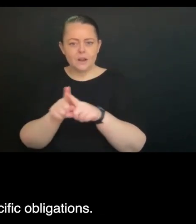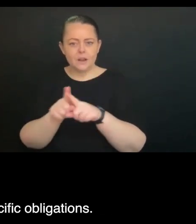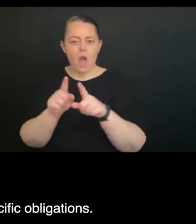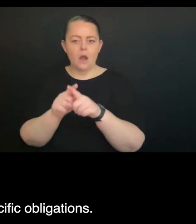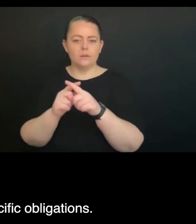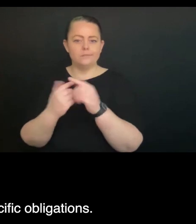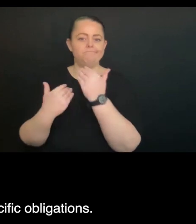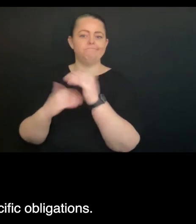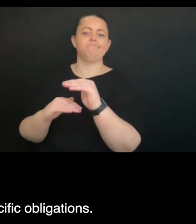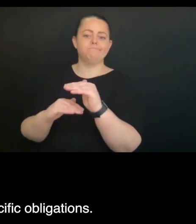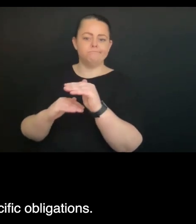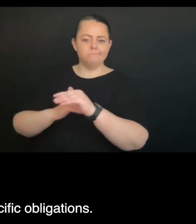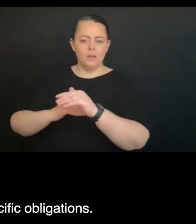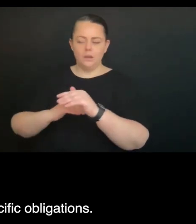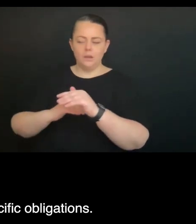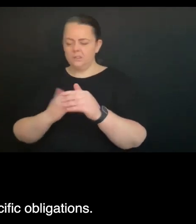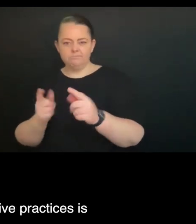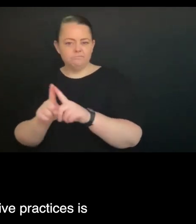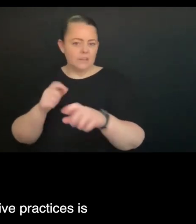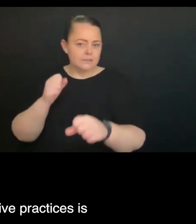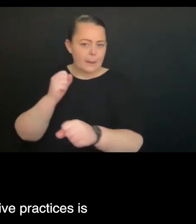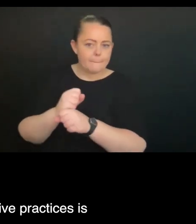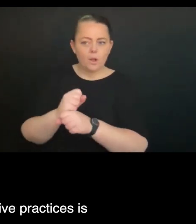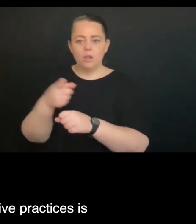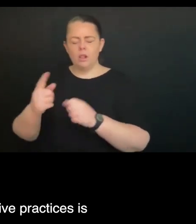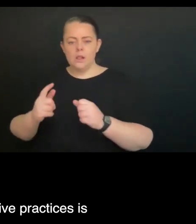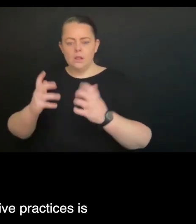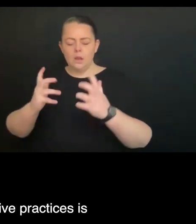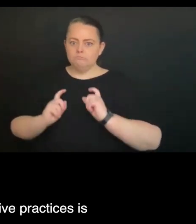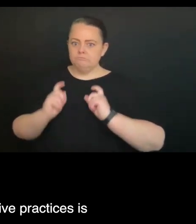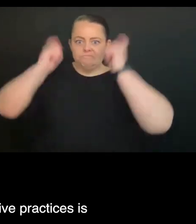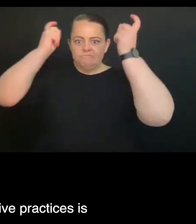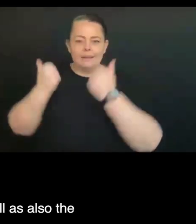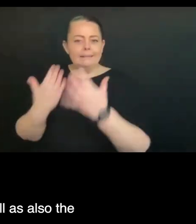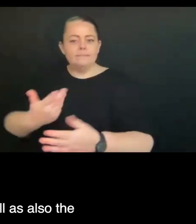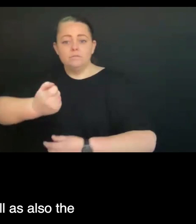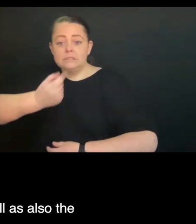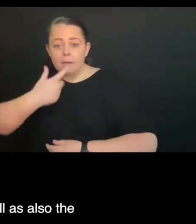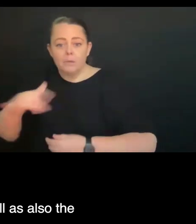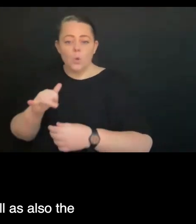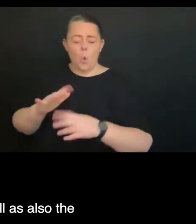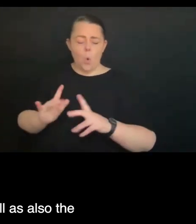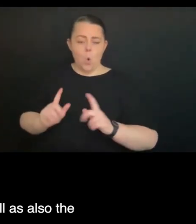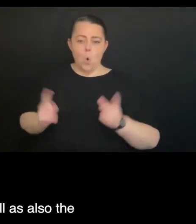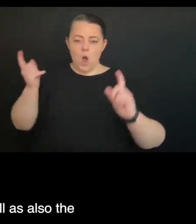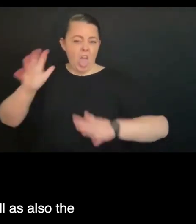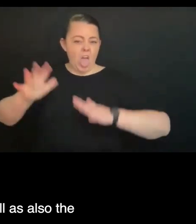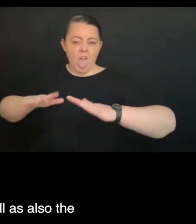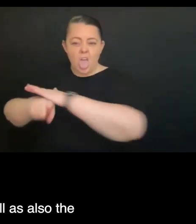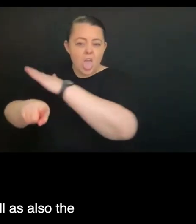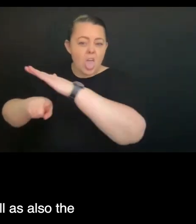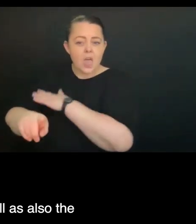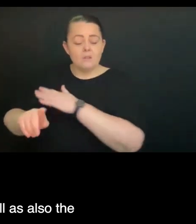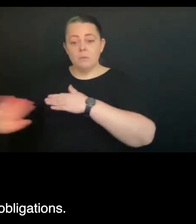and new legislation, specific obligations. So I can think, you know, restrictive practices is a really good example, as well as